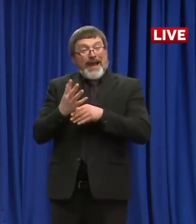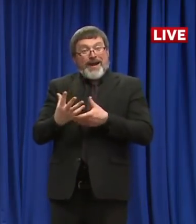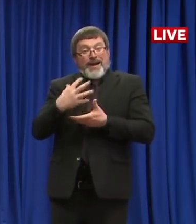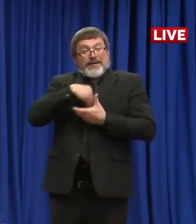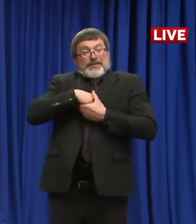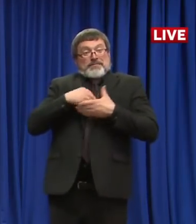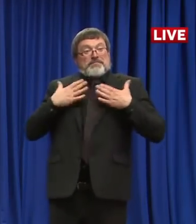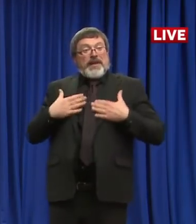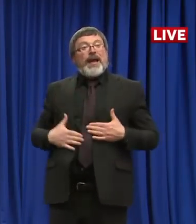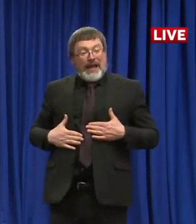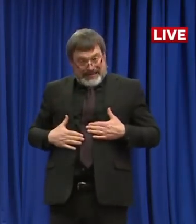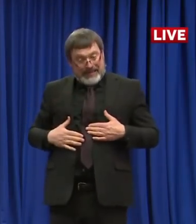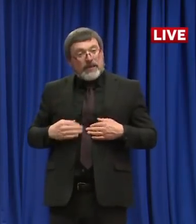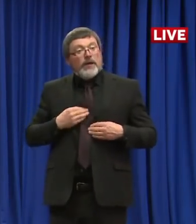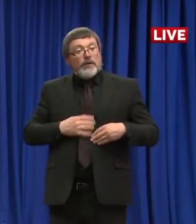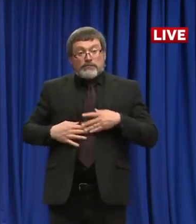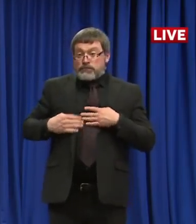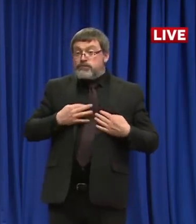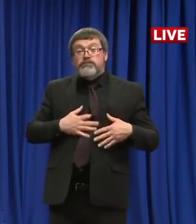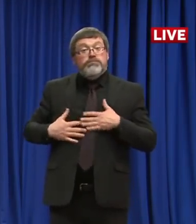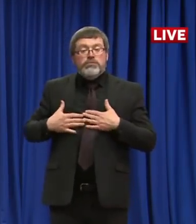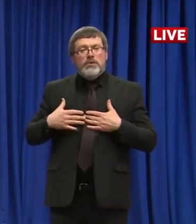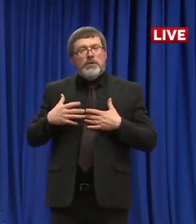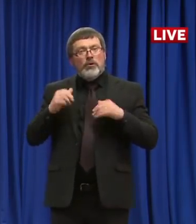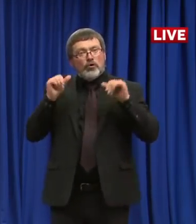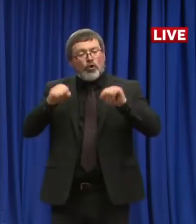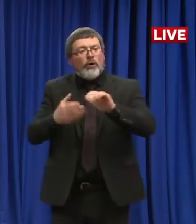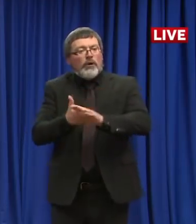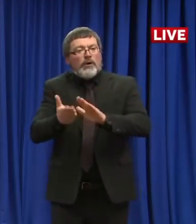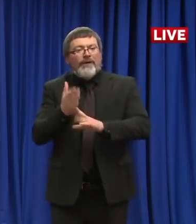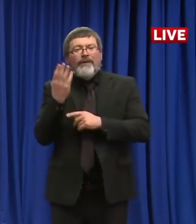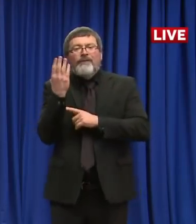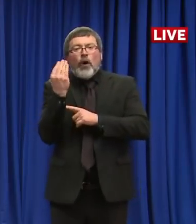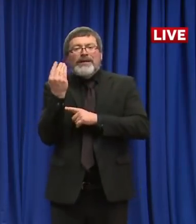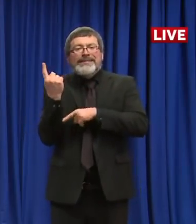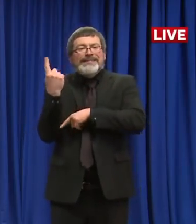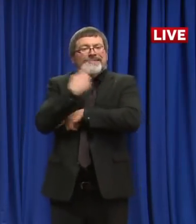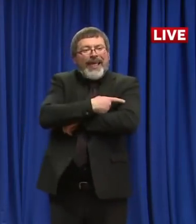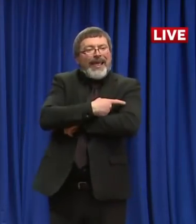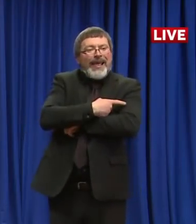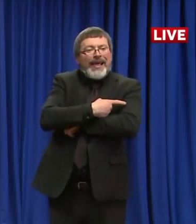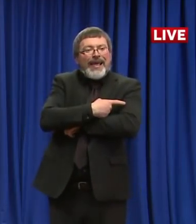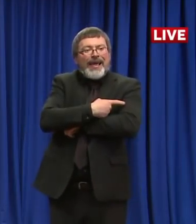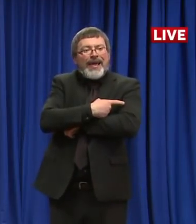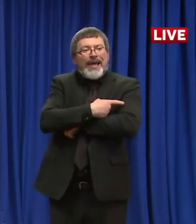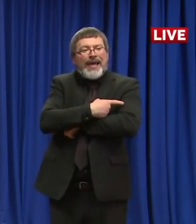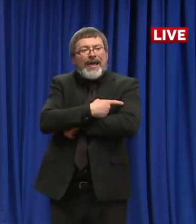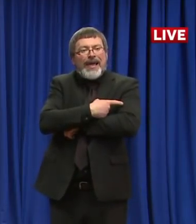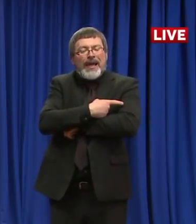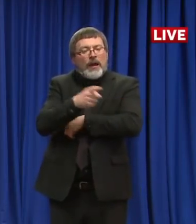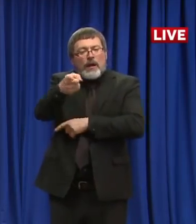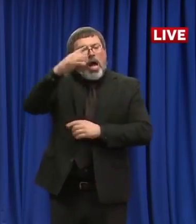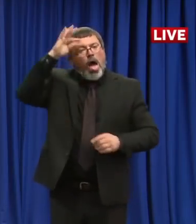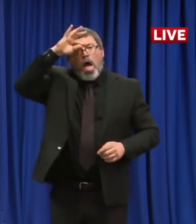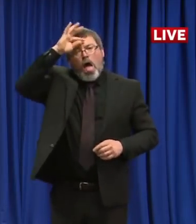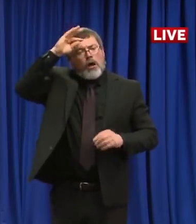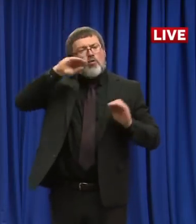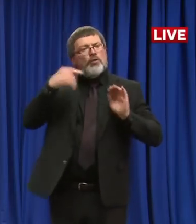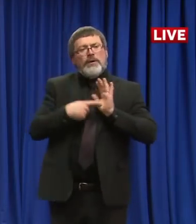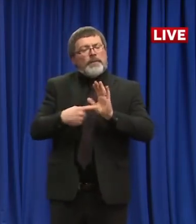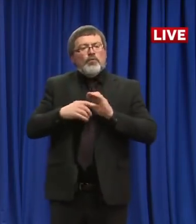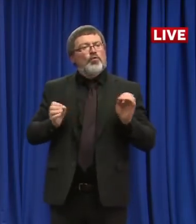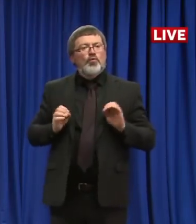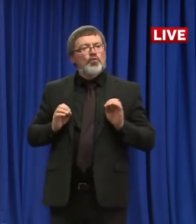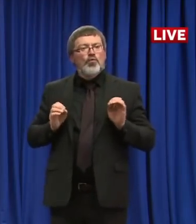up to 14 days. And so if people are relaxing their social distancing efforts, you know, meeting with one another,